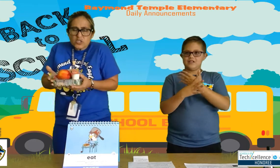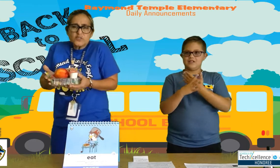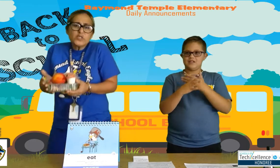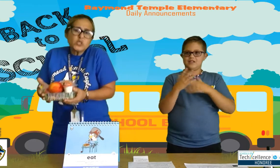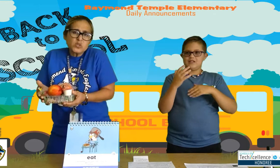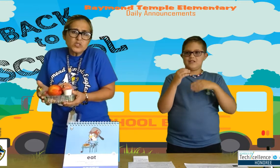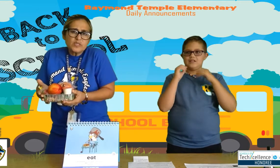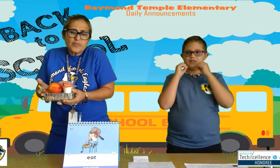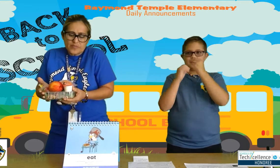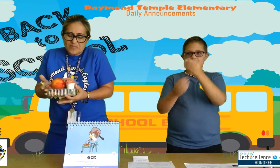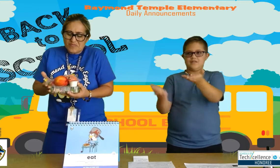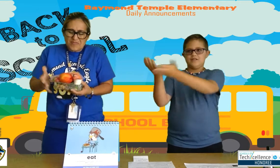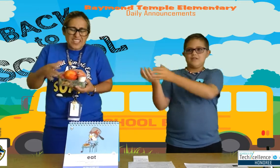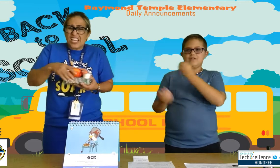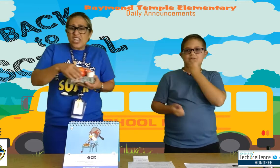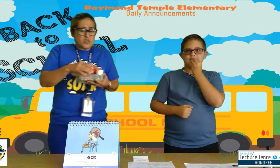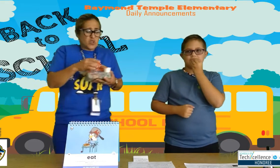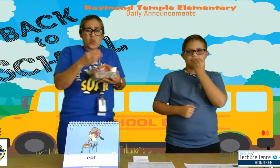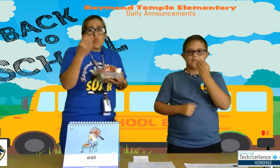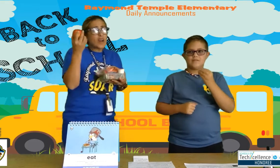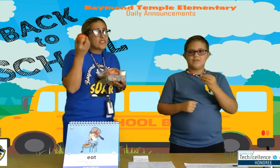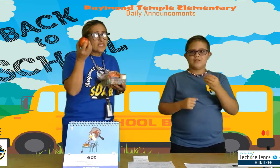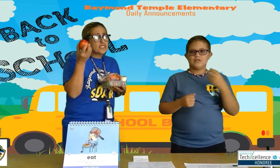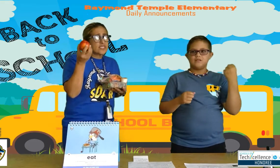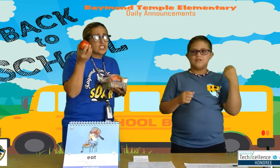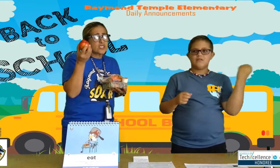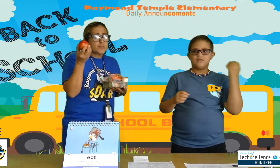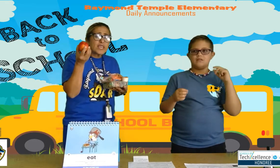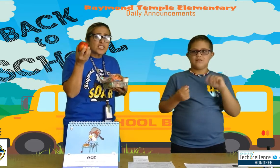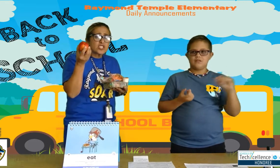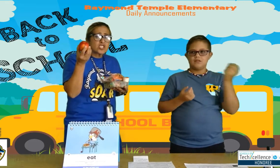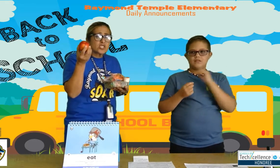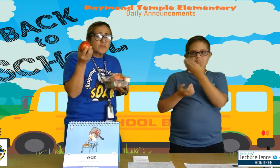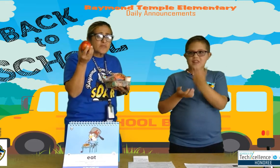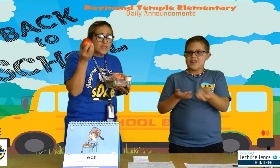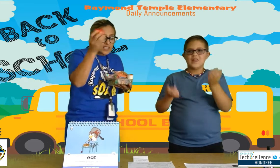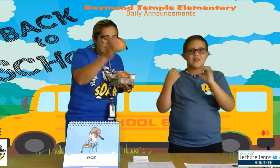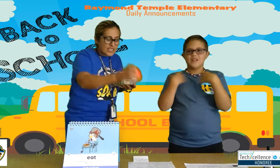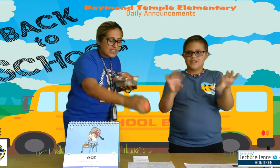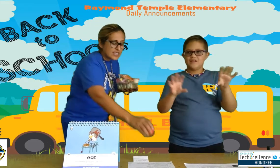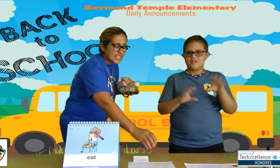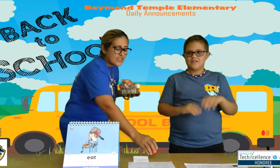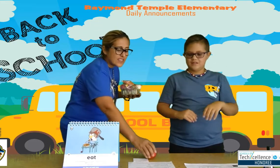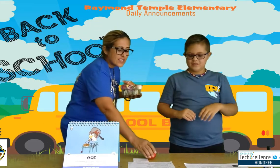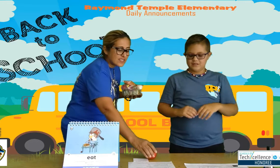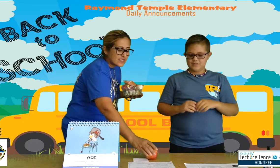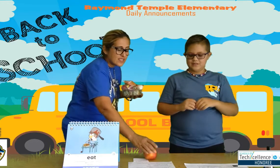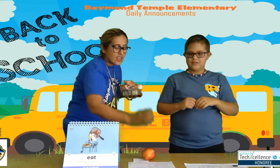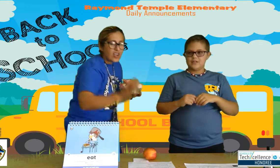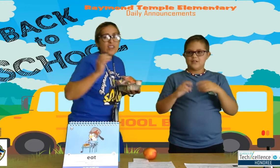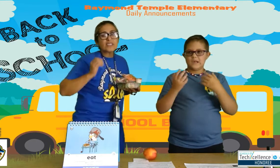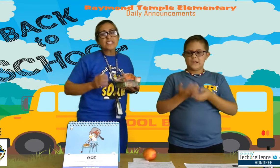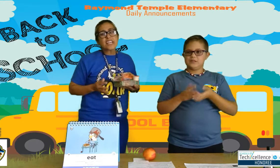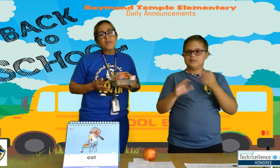food and you don't want this delicious peach, leave it on the table